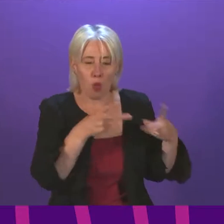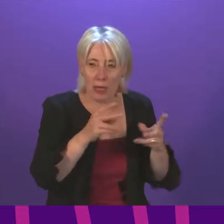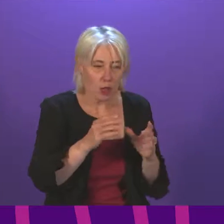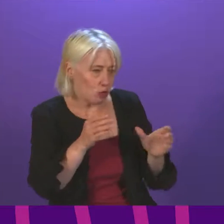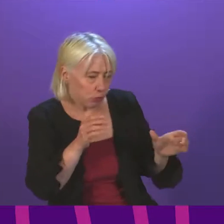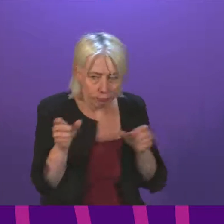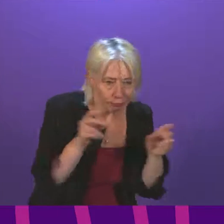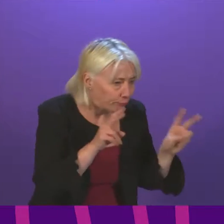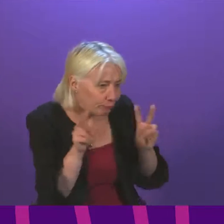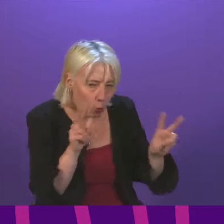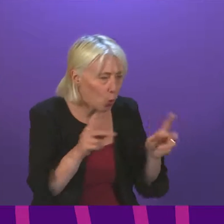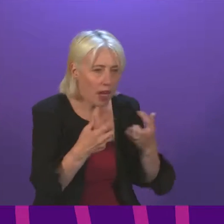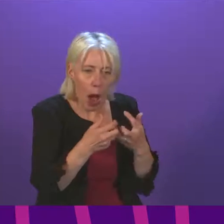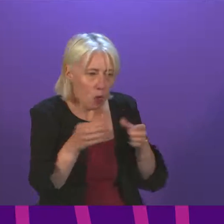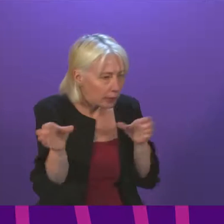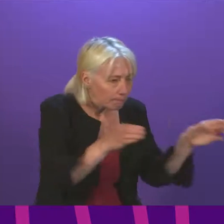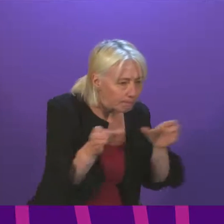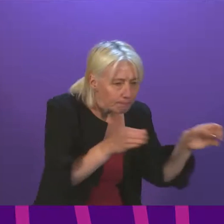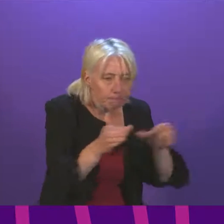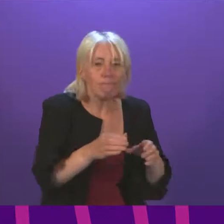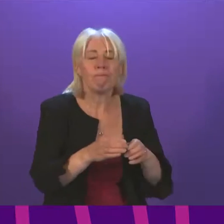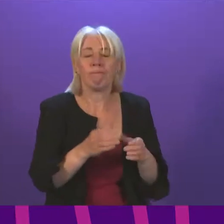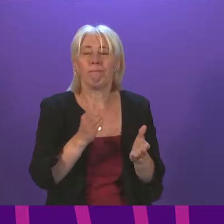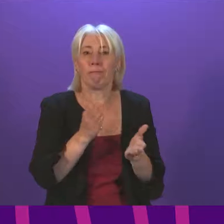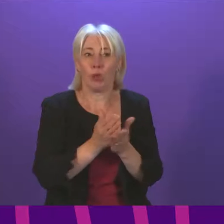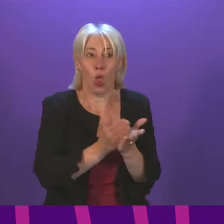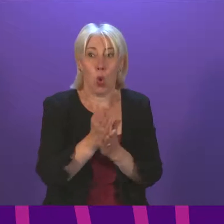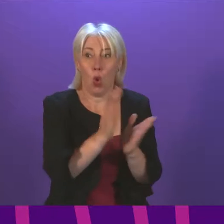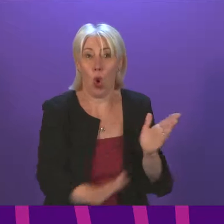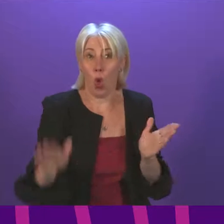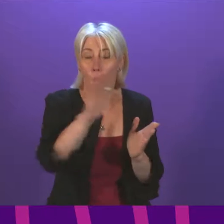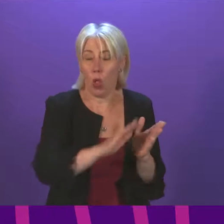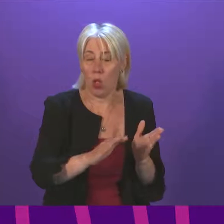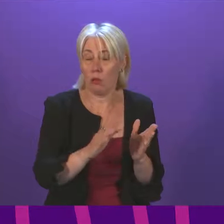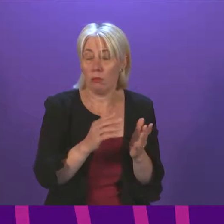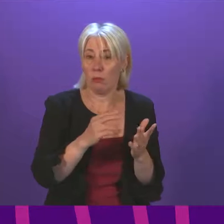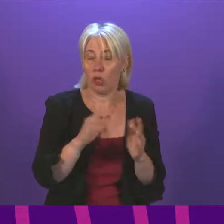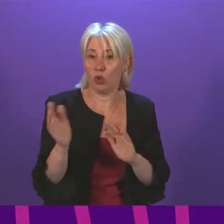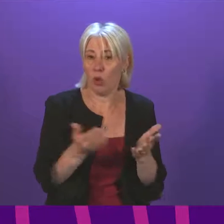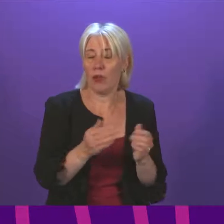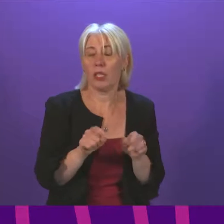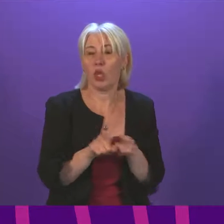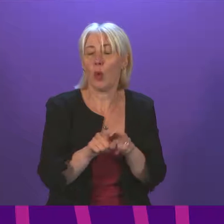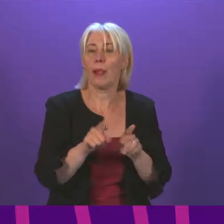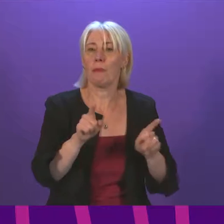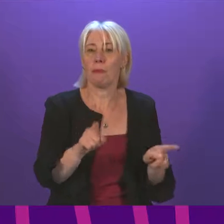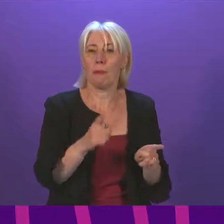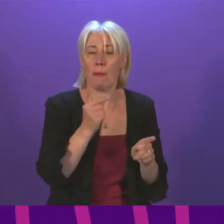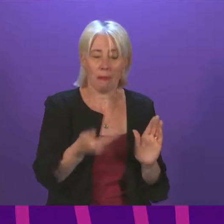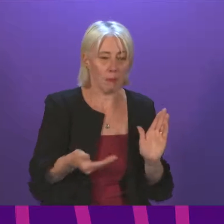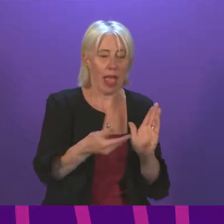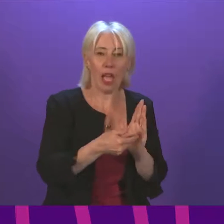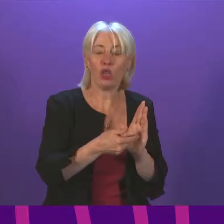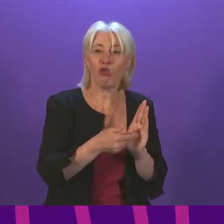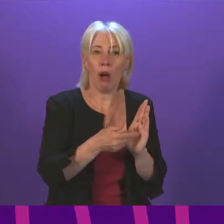actively being taken forward and deployed within the service to support existing capacity. This includes provision of additional